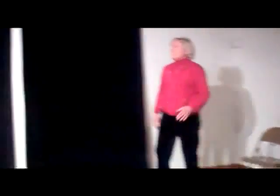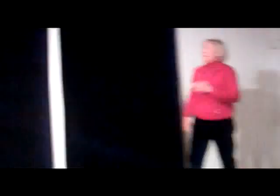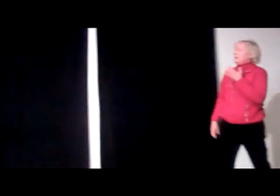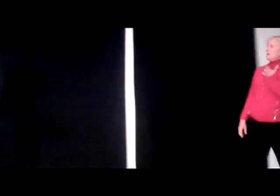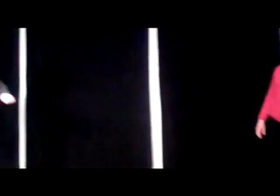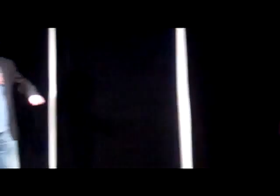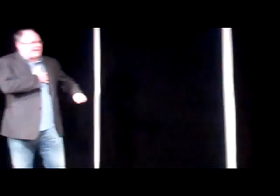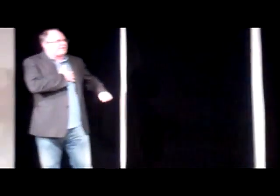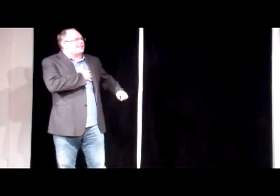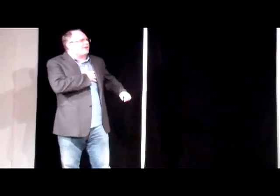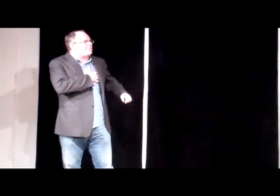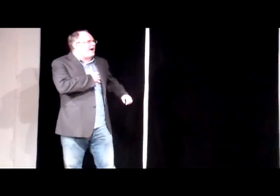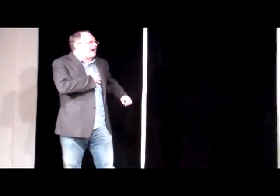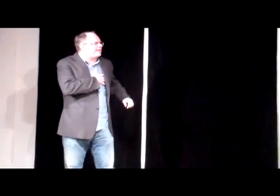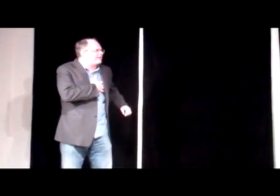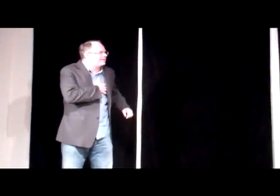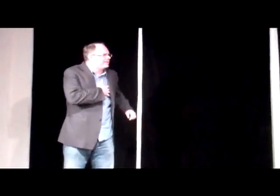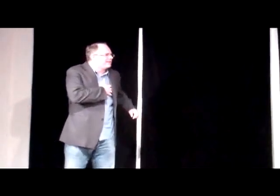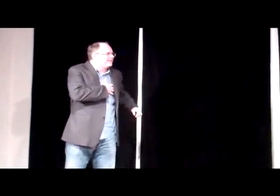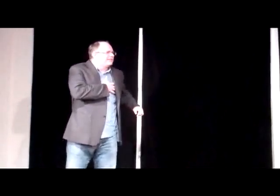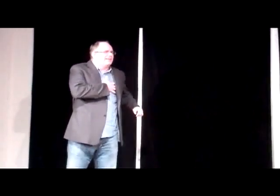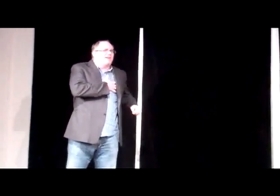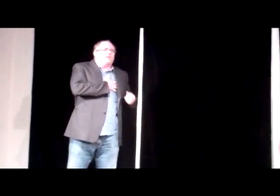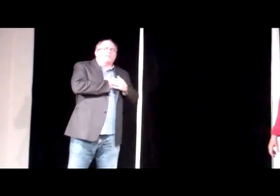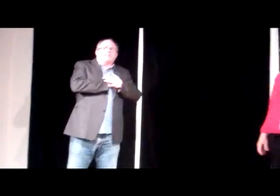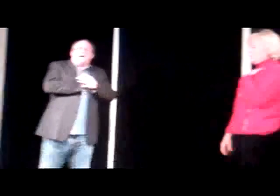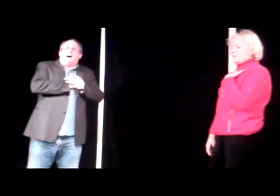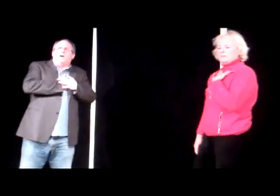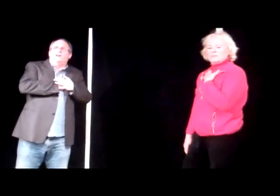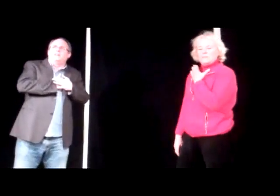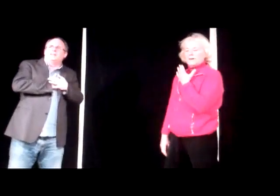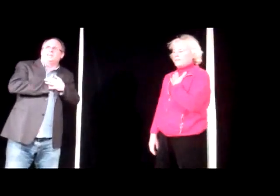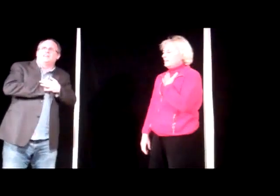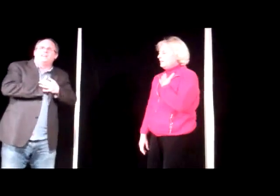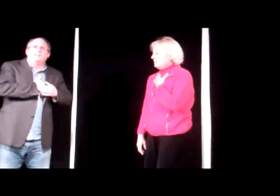Oh my god, that really hurt my heart. Holy cow. Oh my gay nerves.